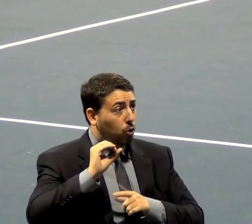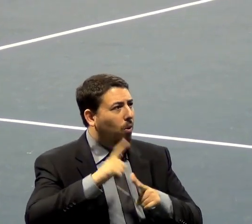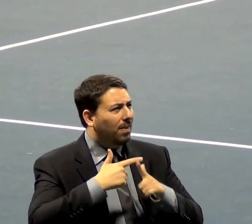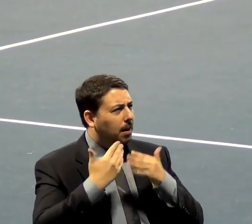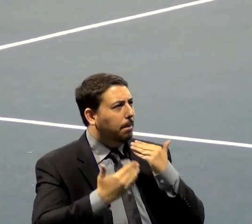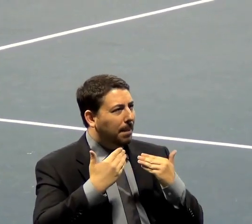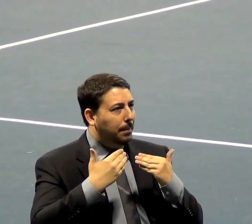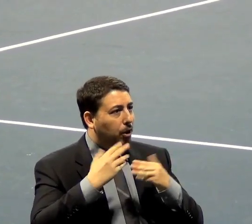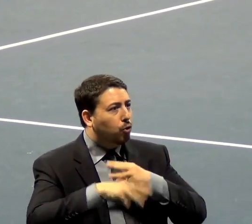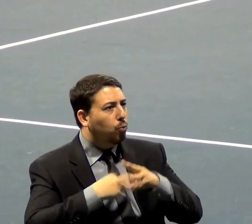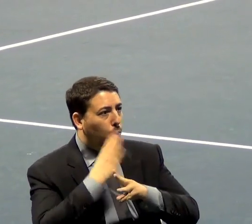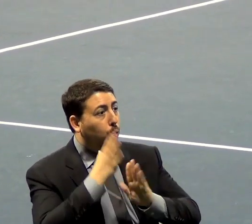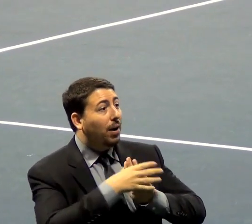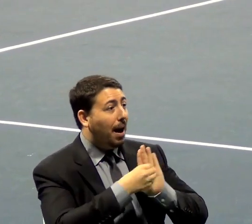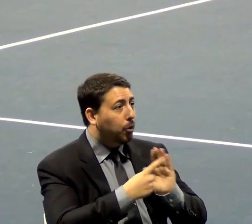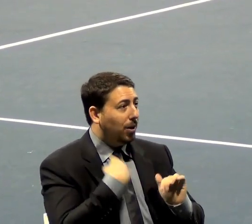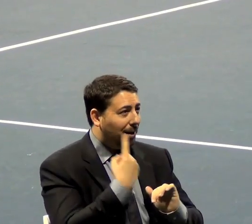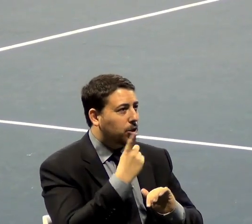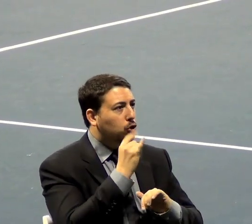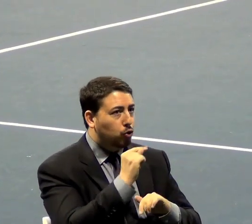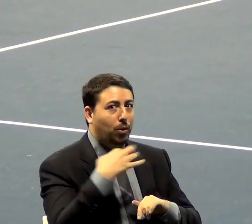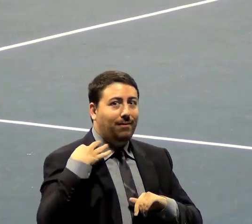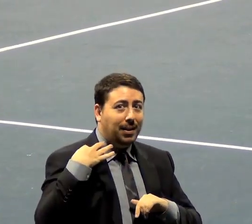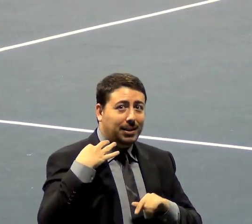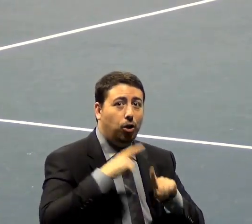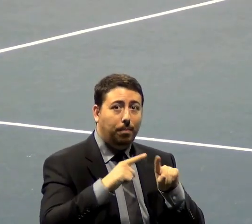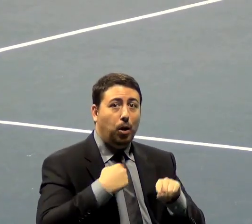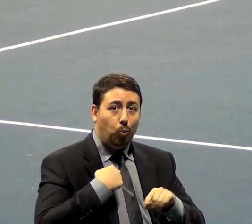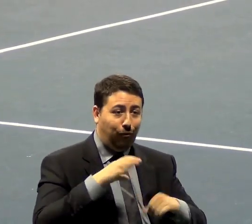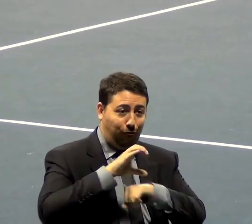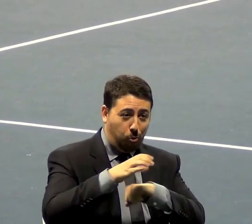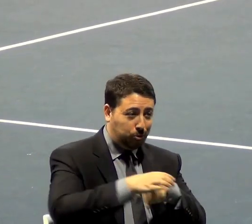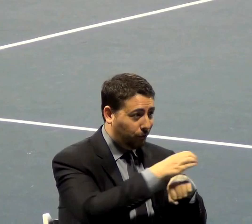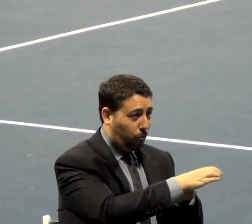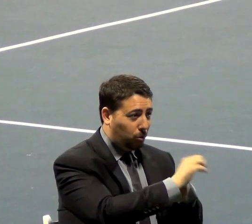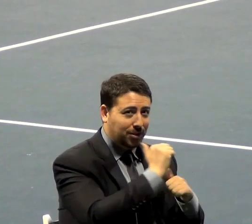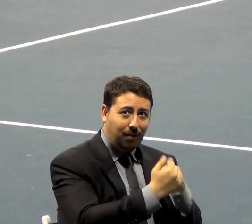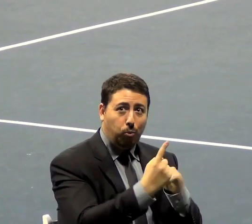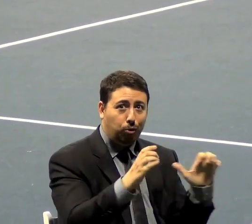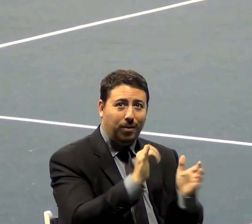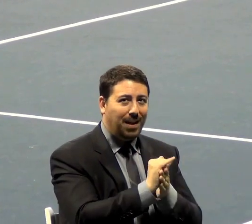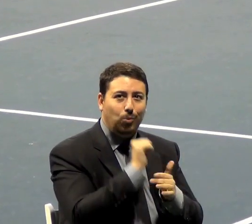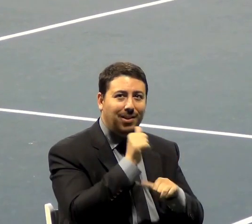emulate us and do it voluntarily. But using force will not make them live the way we think they should.